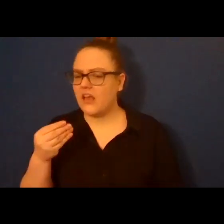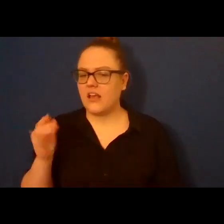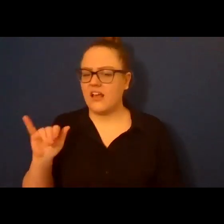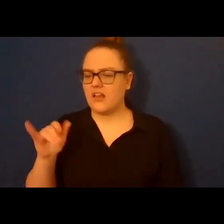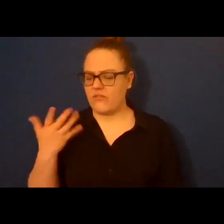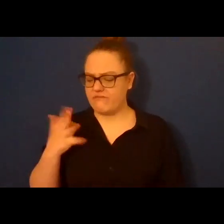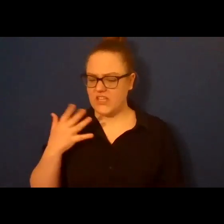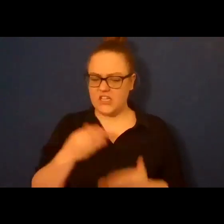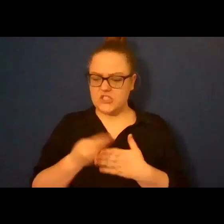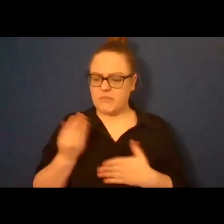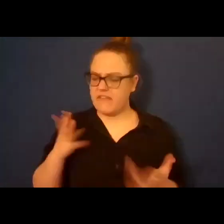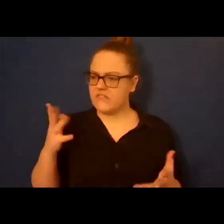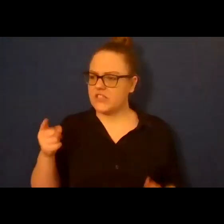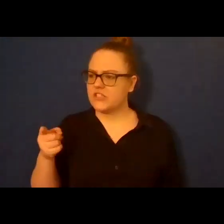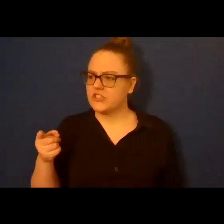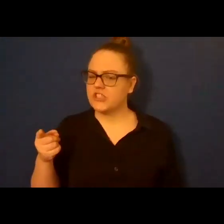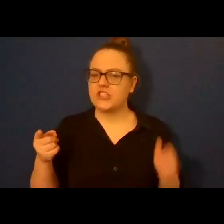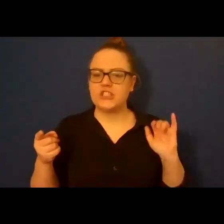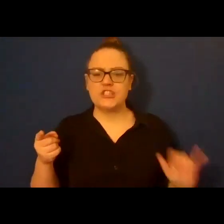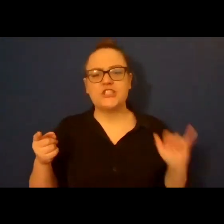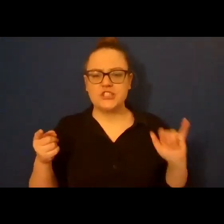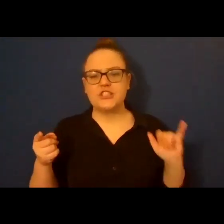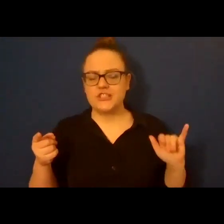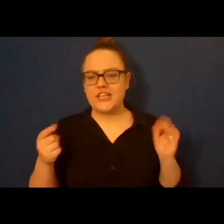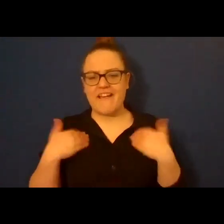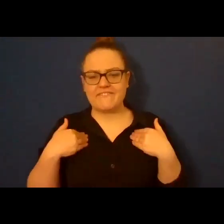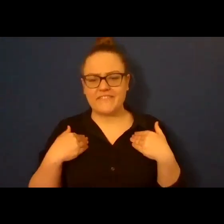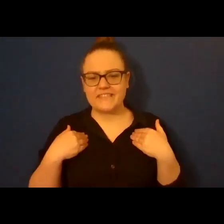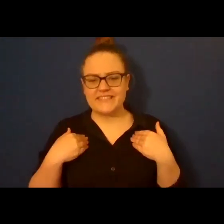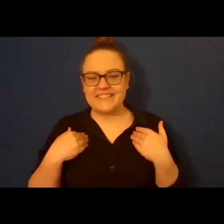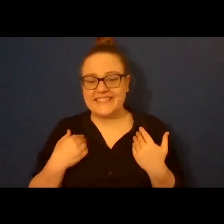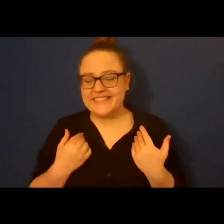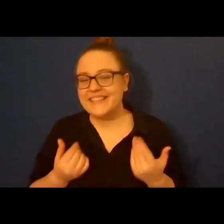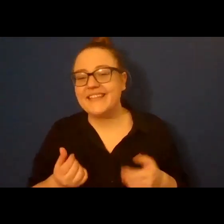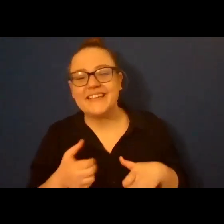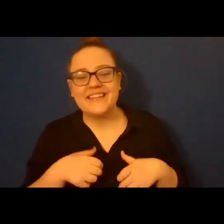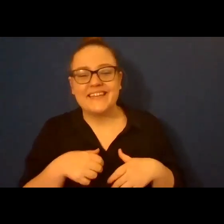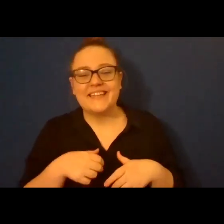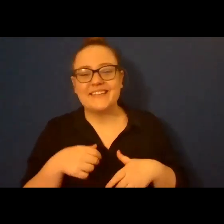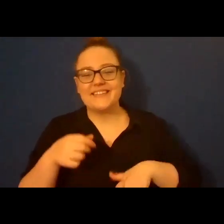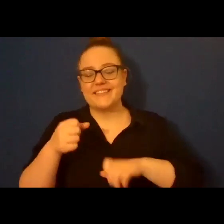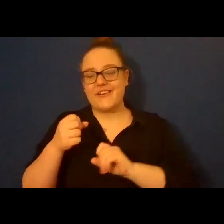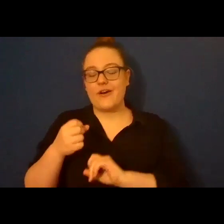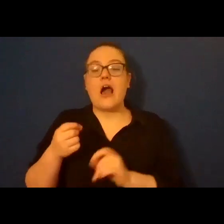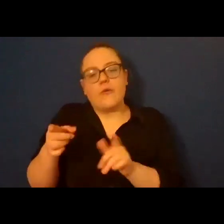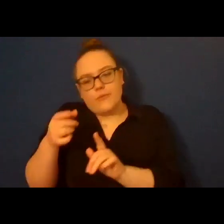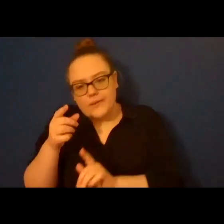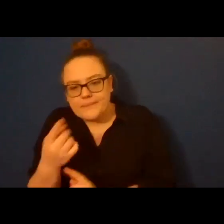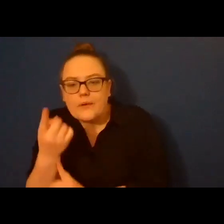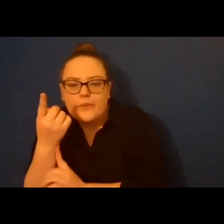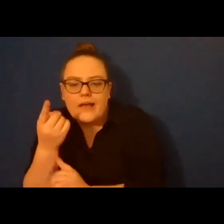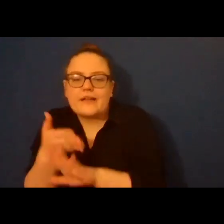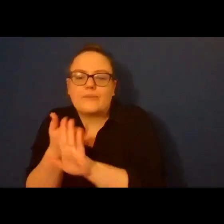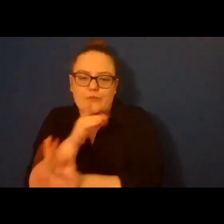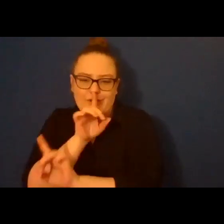that they have for sale from all of you which is or you know or have uh in one case pre-ordered uh the book that is